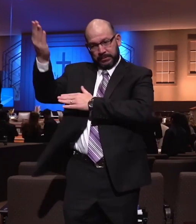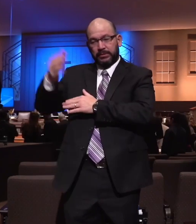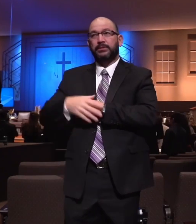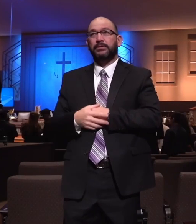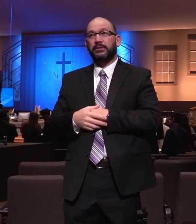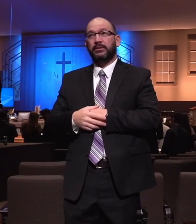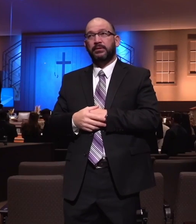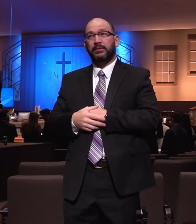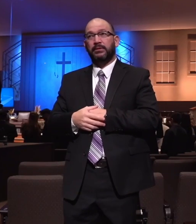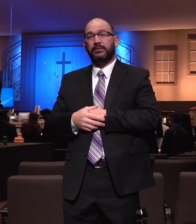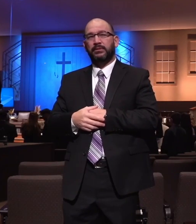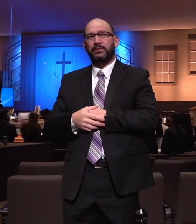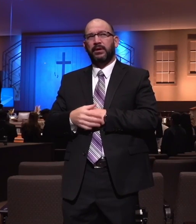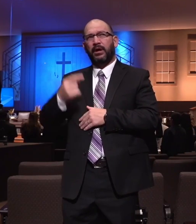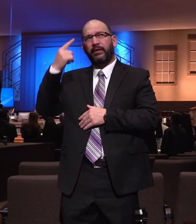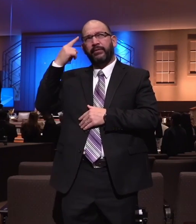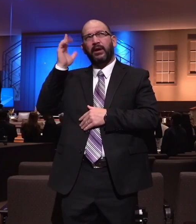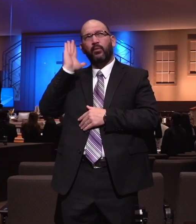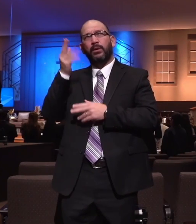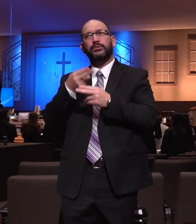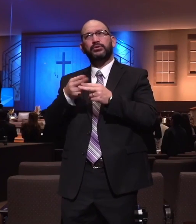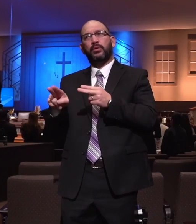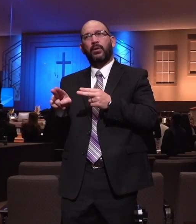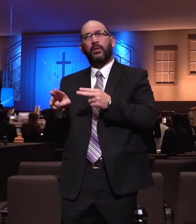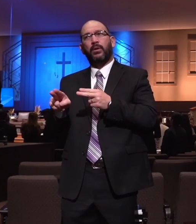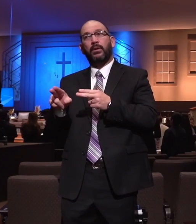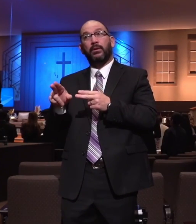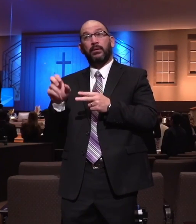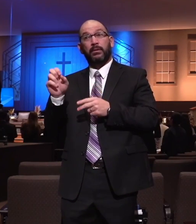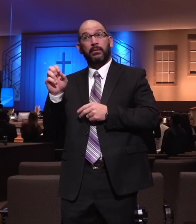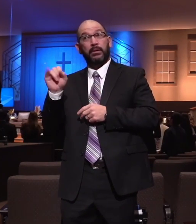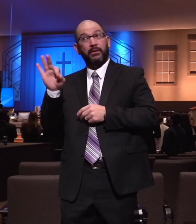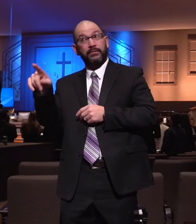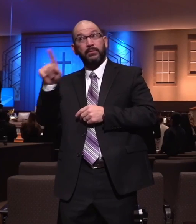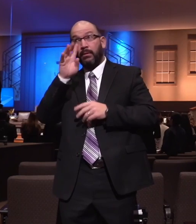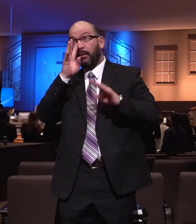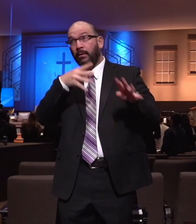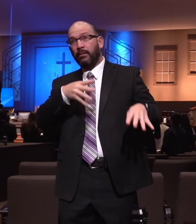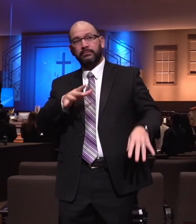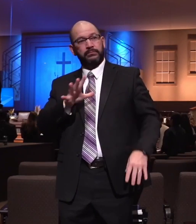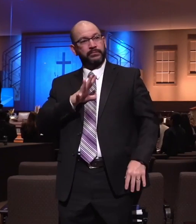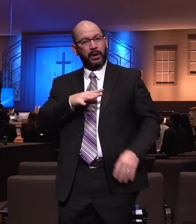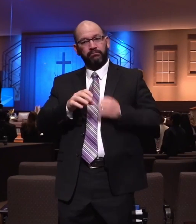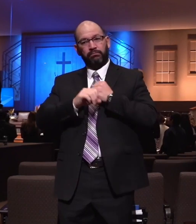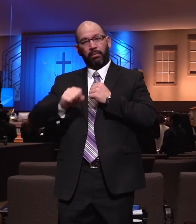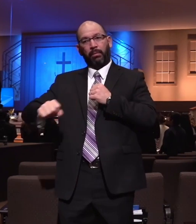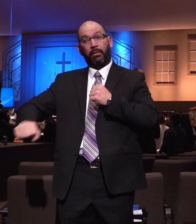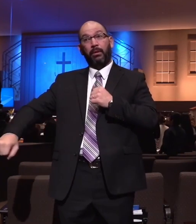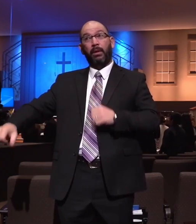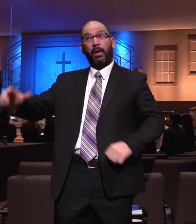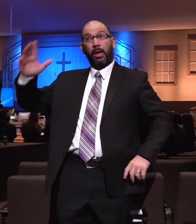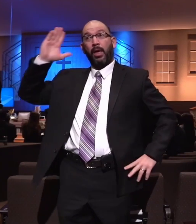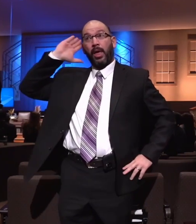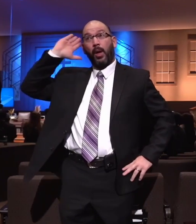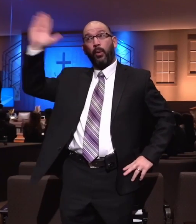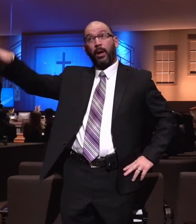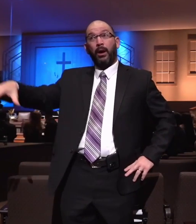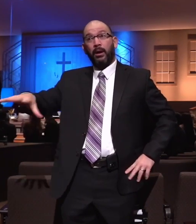going to be, I don't think, too long, unless you don't respond well, then we'll add points as we go along.